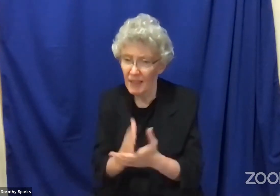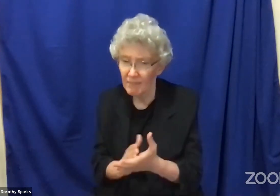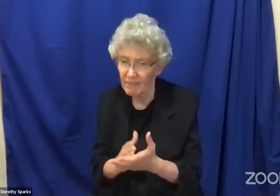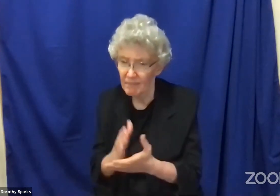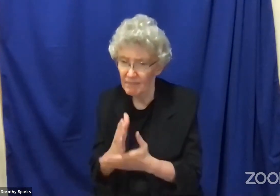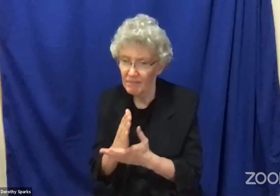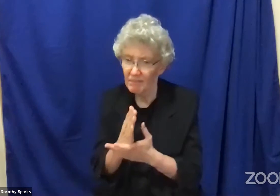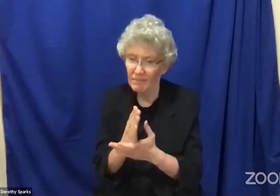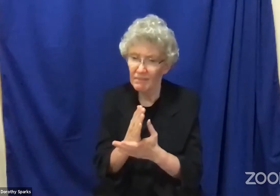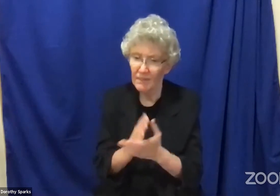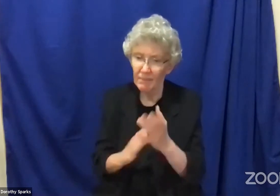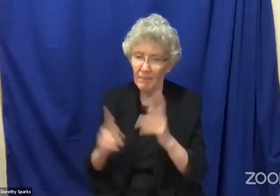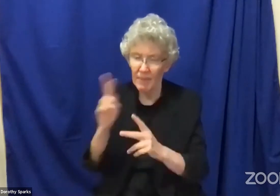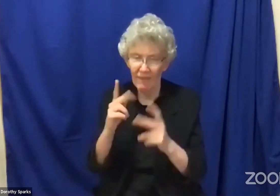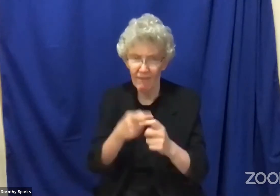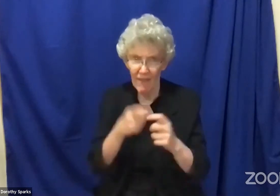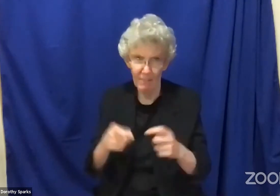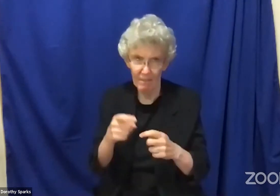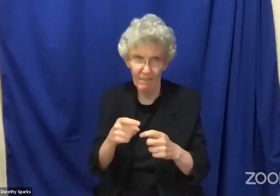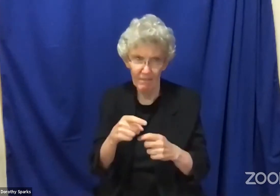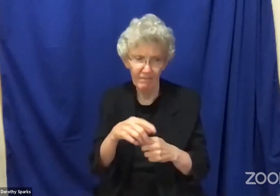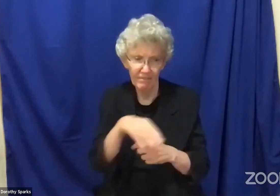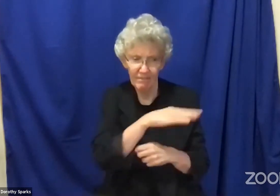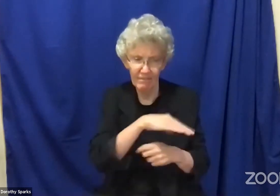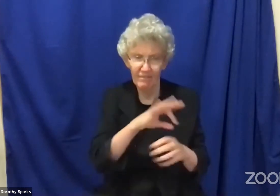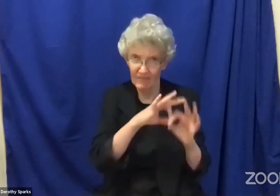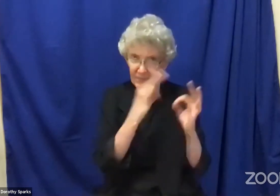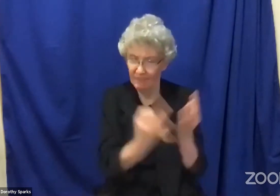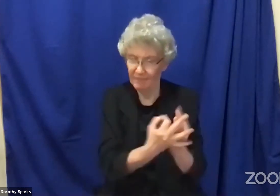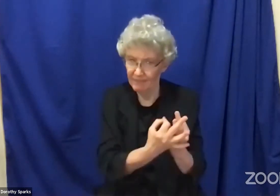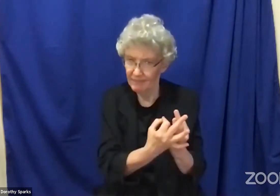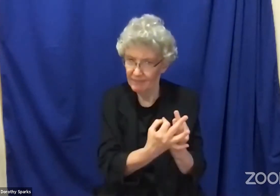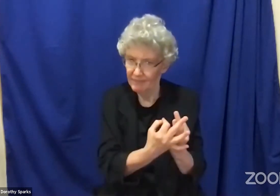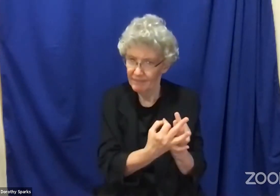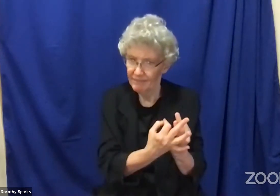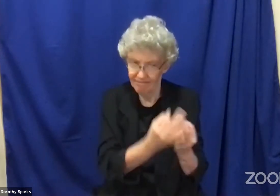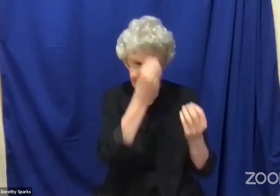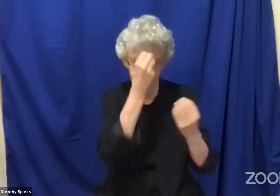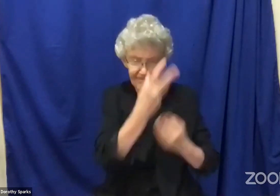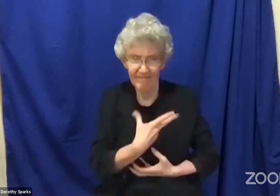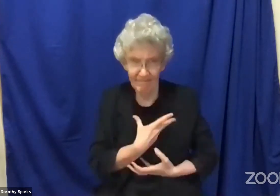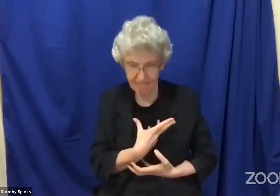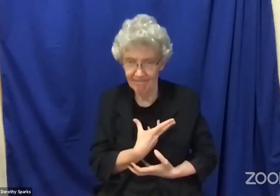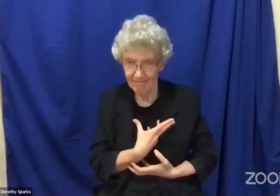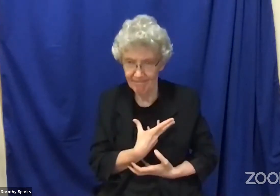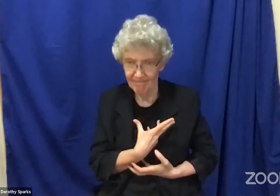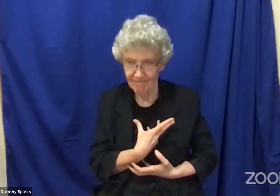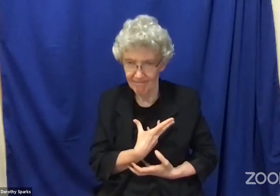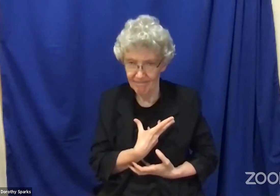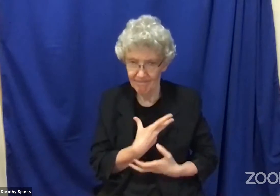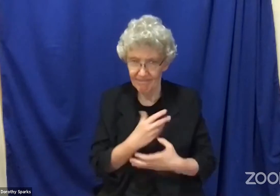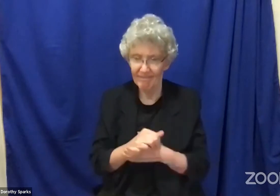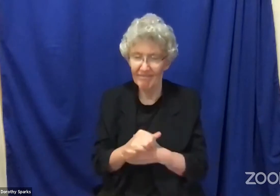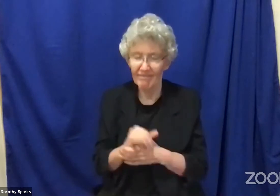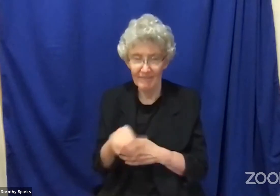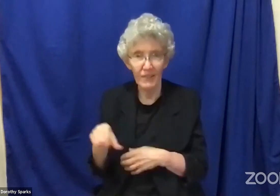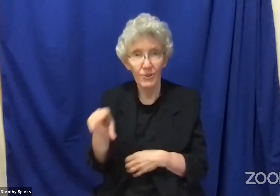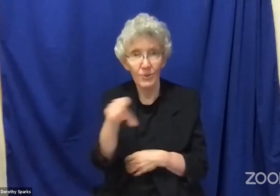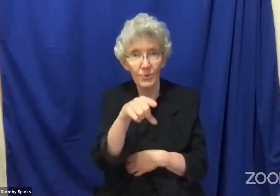Several people from Chloe's family have already reported to me that you keep arguing that one